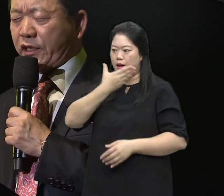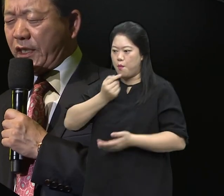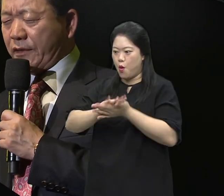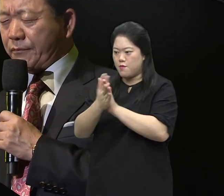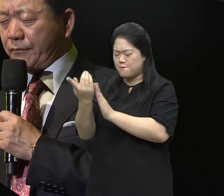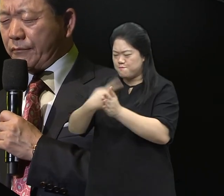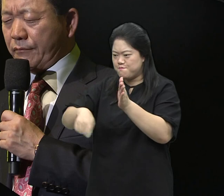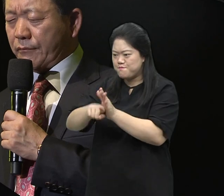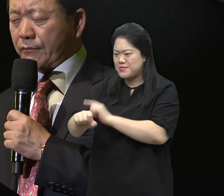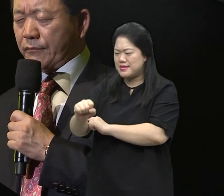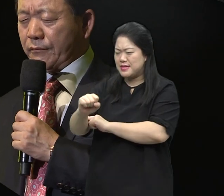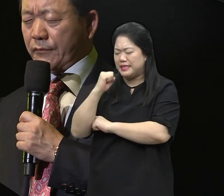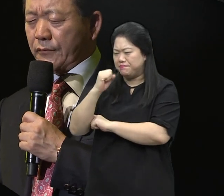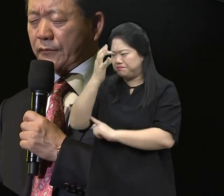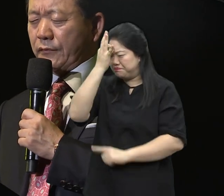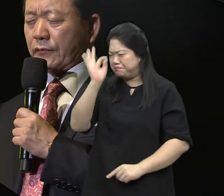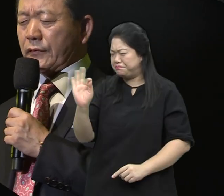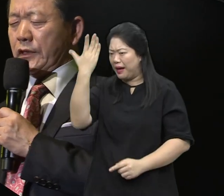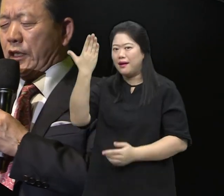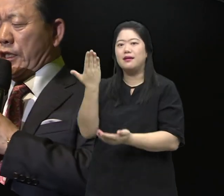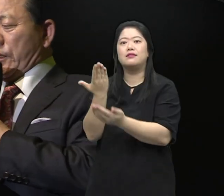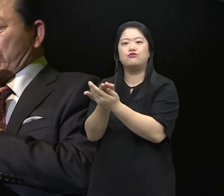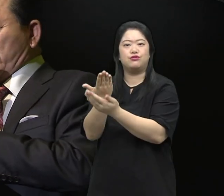Plants in me the power To do world evangelization